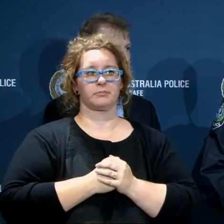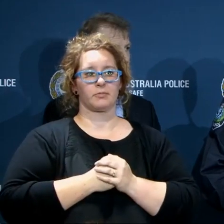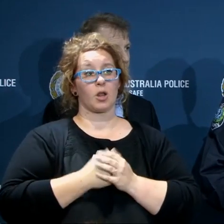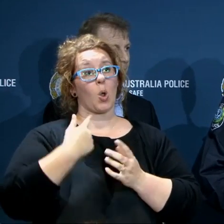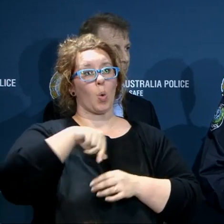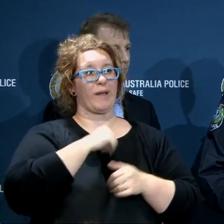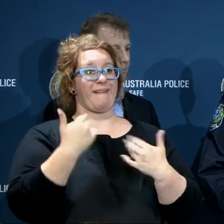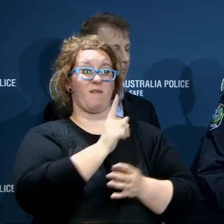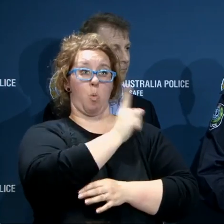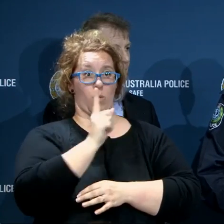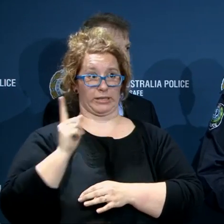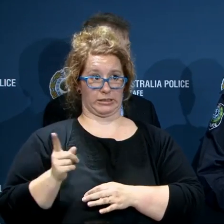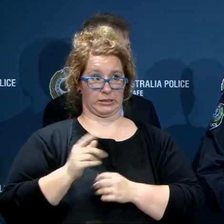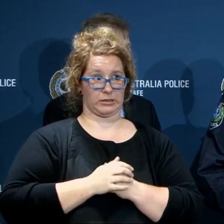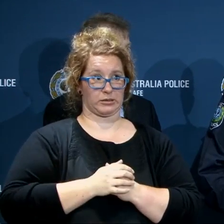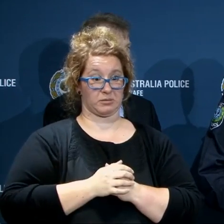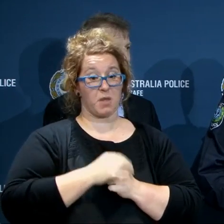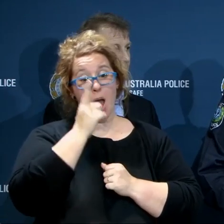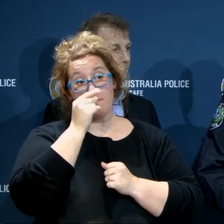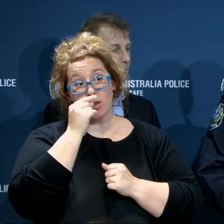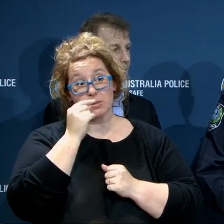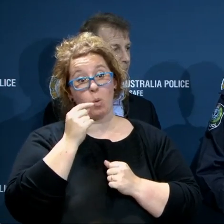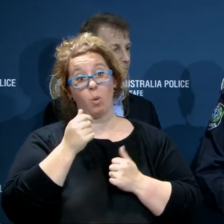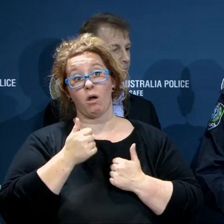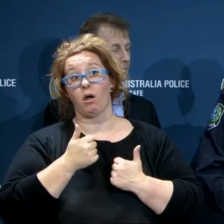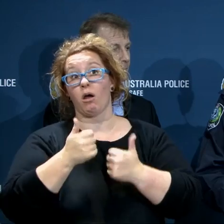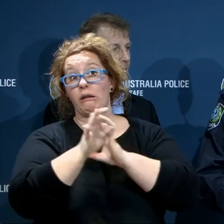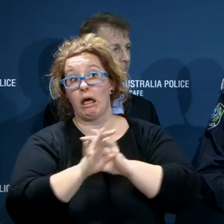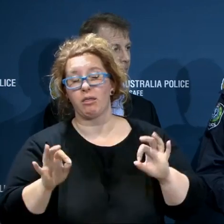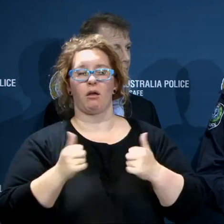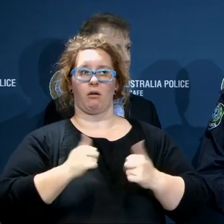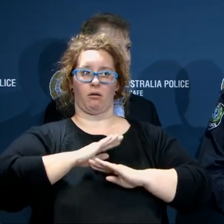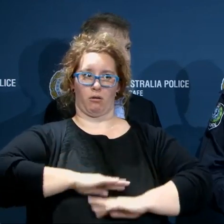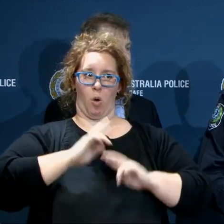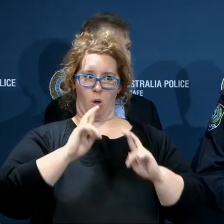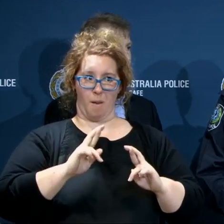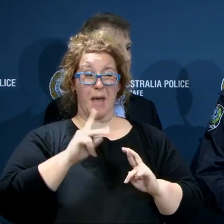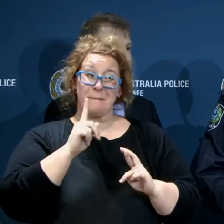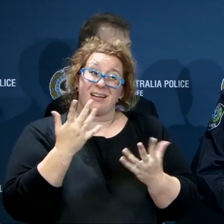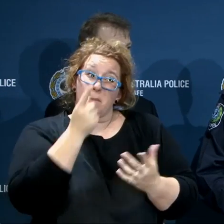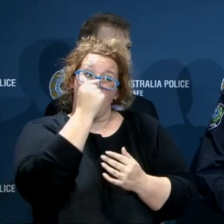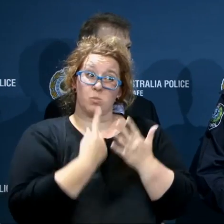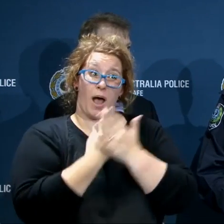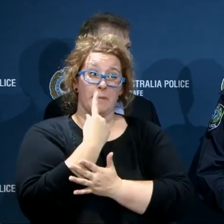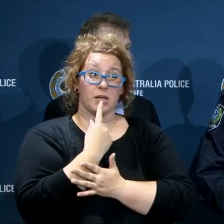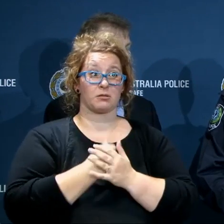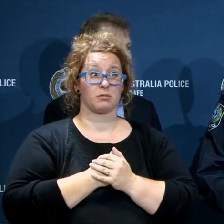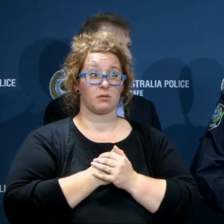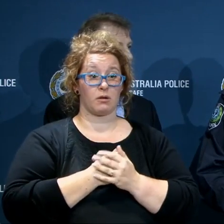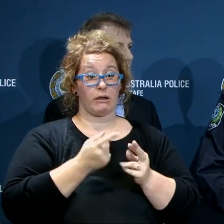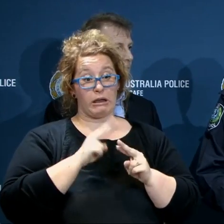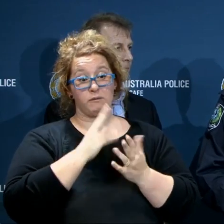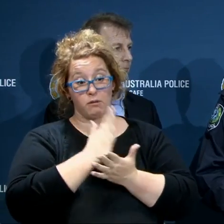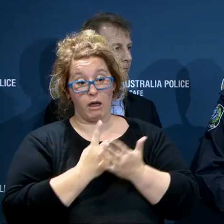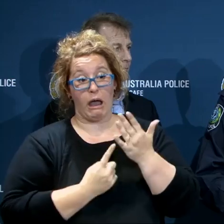there is a potential that this may not impact the way we are anticipating. In the event that it does impact in that manner, we'll certainly be taking steps to